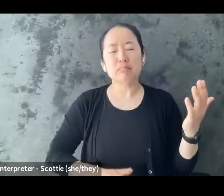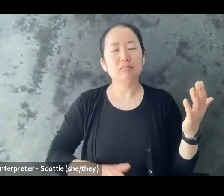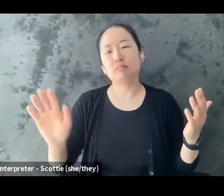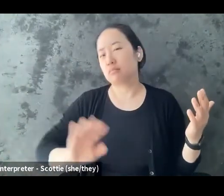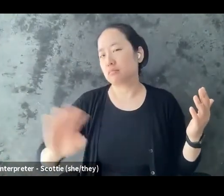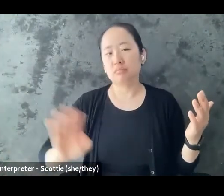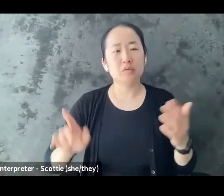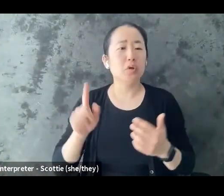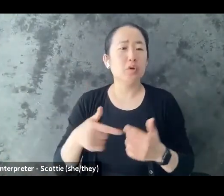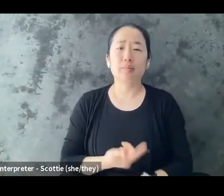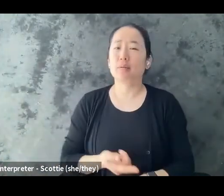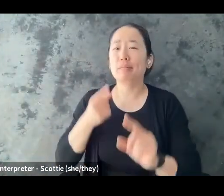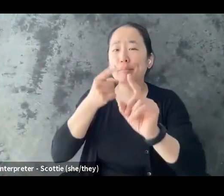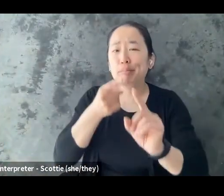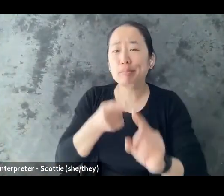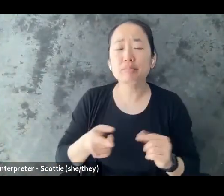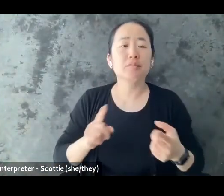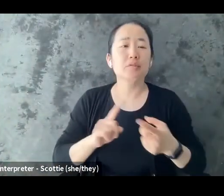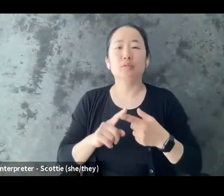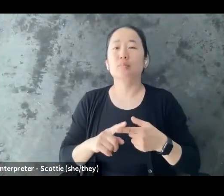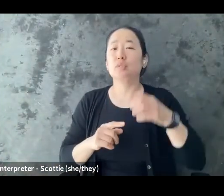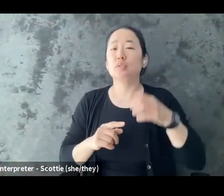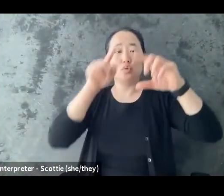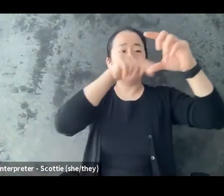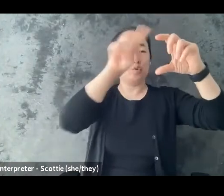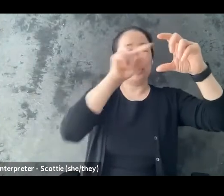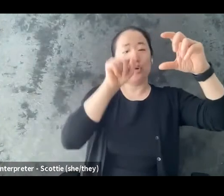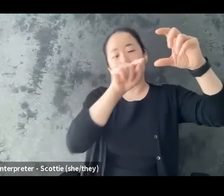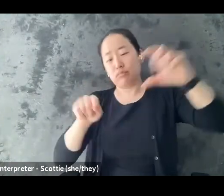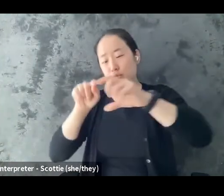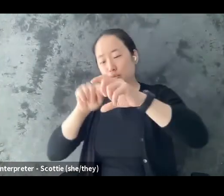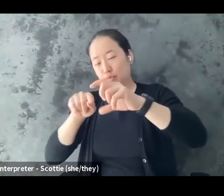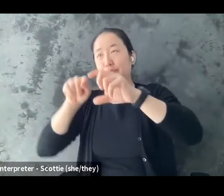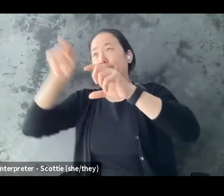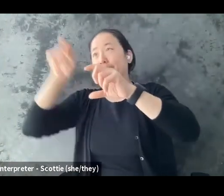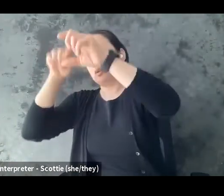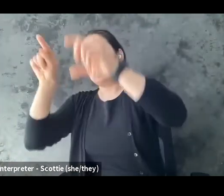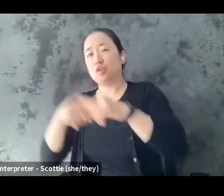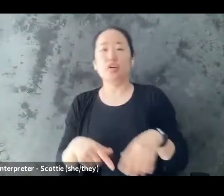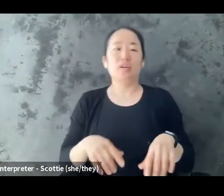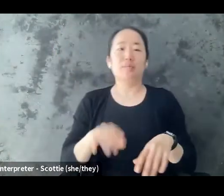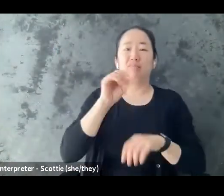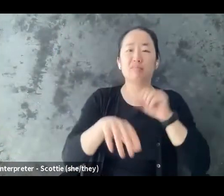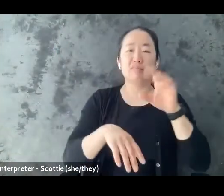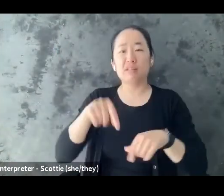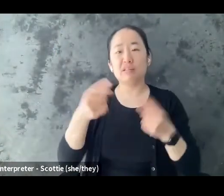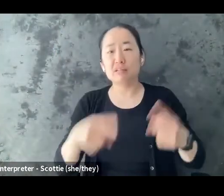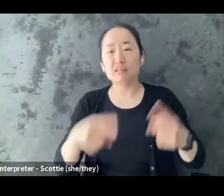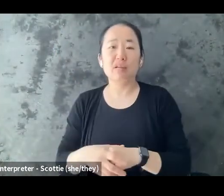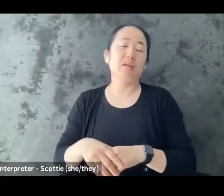different things that you are writing down it can be fragmented it can be more of this happened it can be more chronological it can be